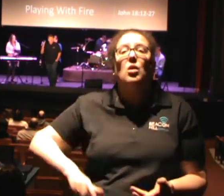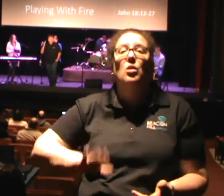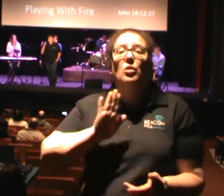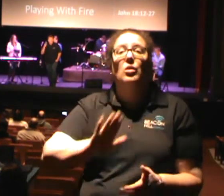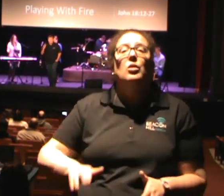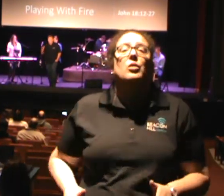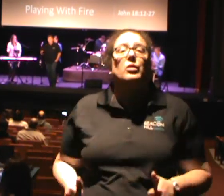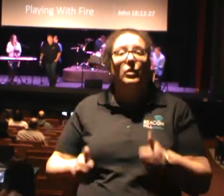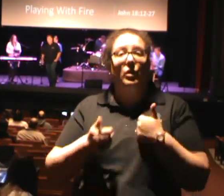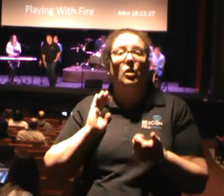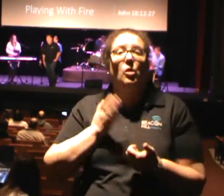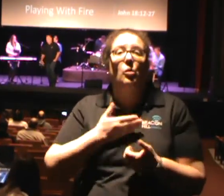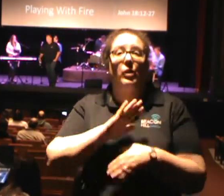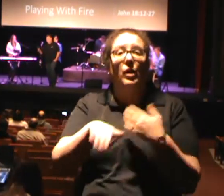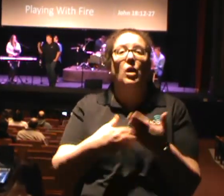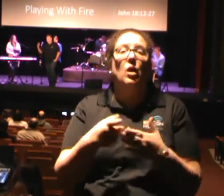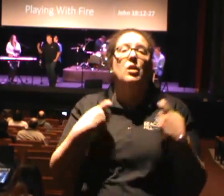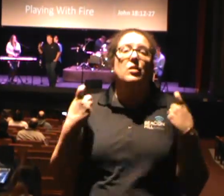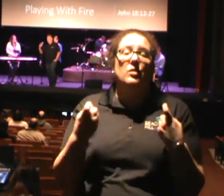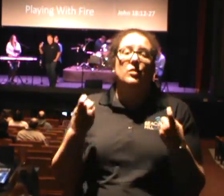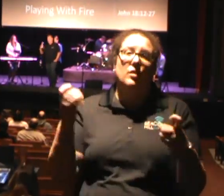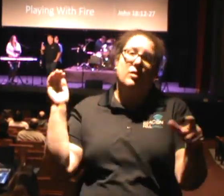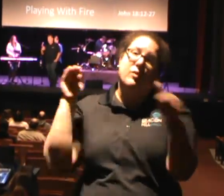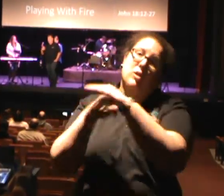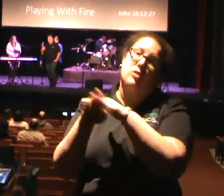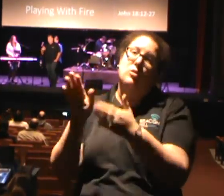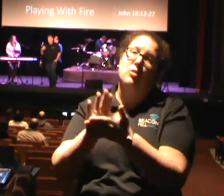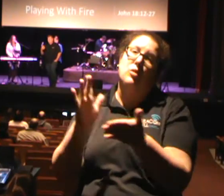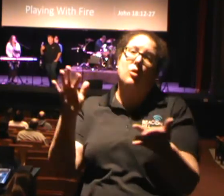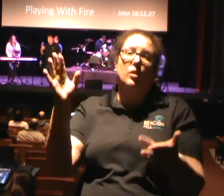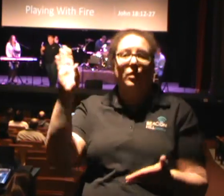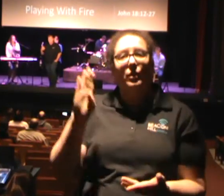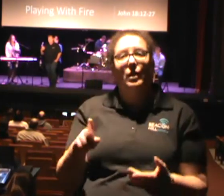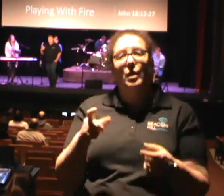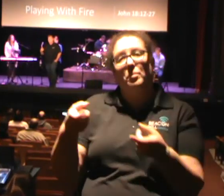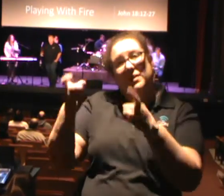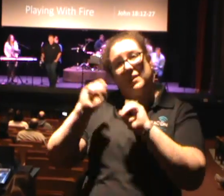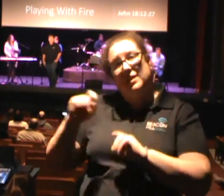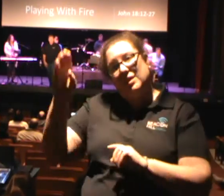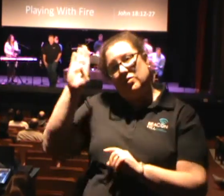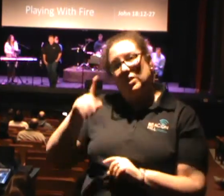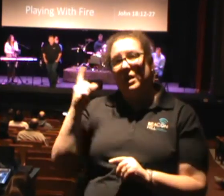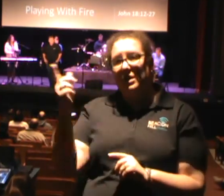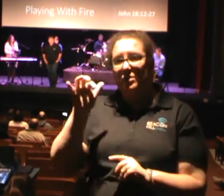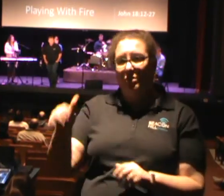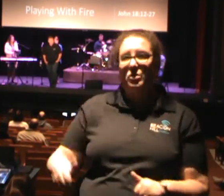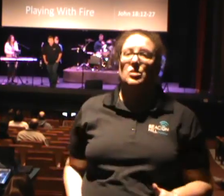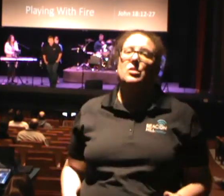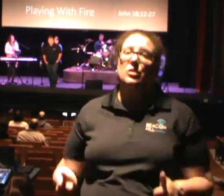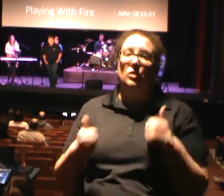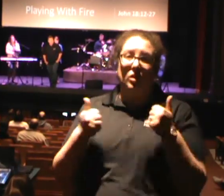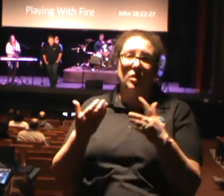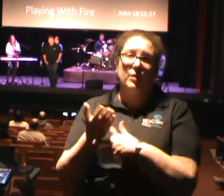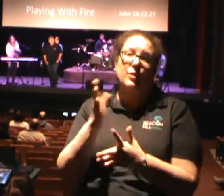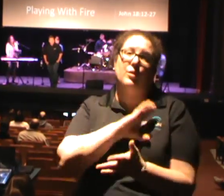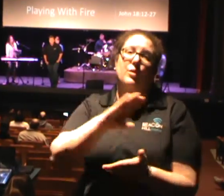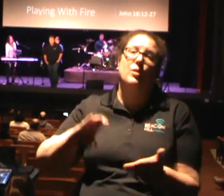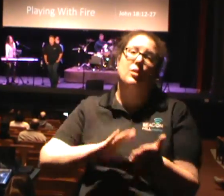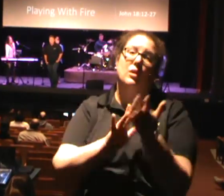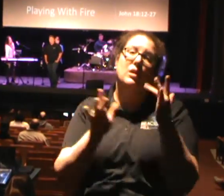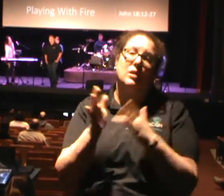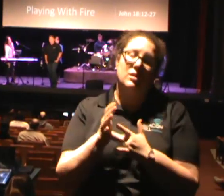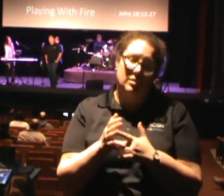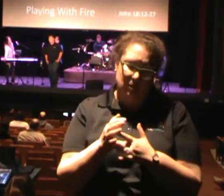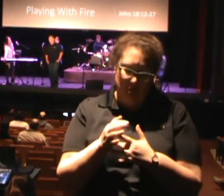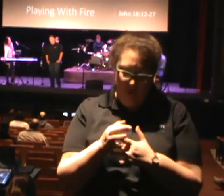that we all have sinned and fall short of the glory of God, but the gift of God is eternal life through Christ Jesus. Do you want that this morning? Romans